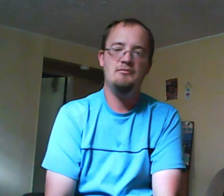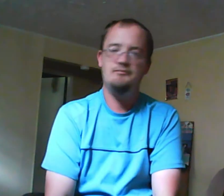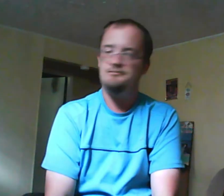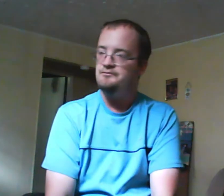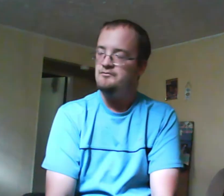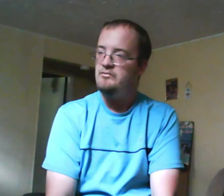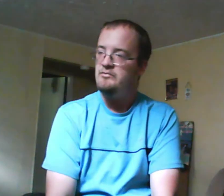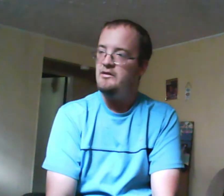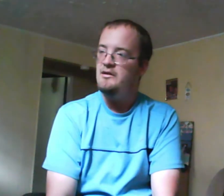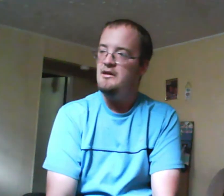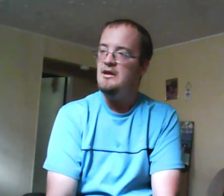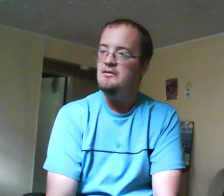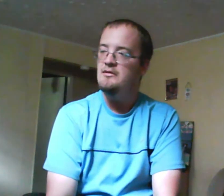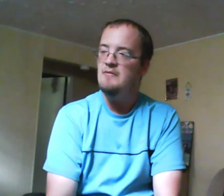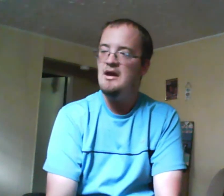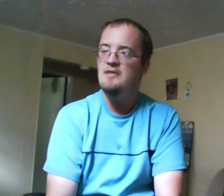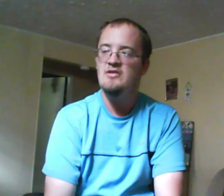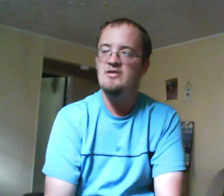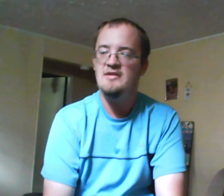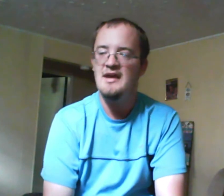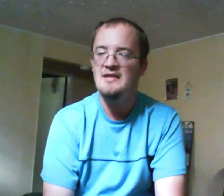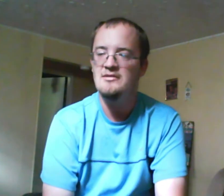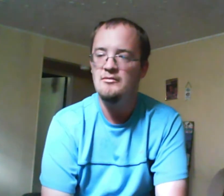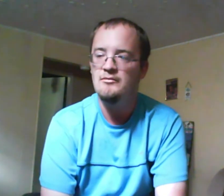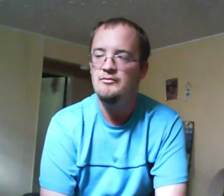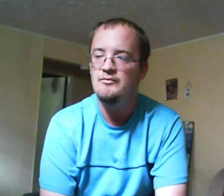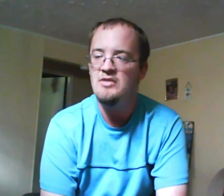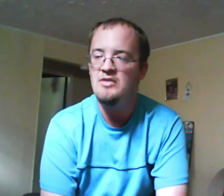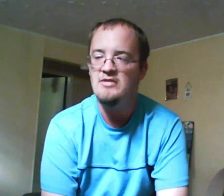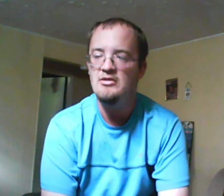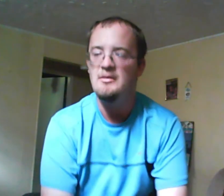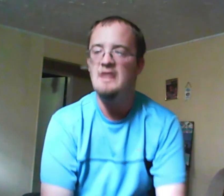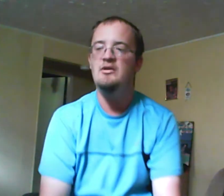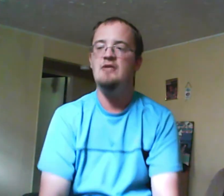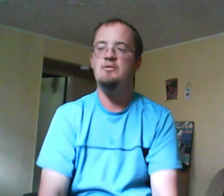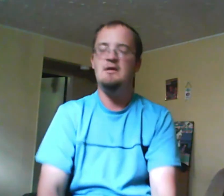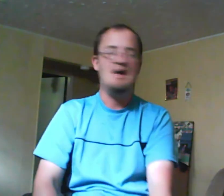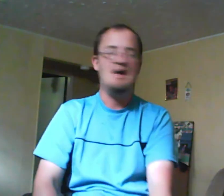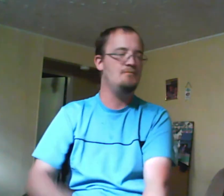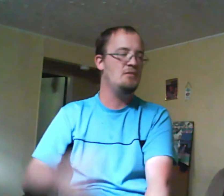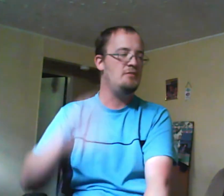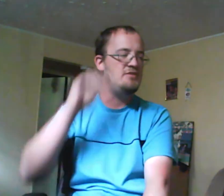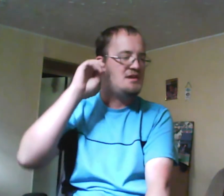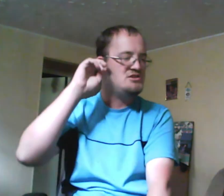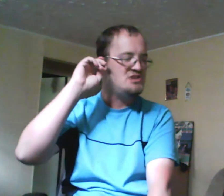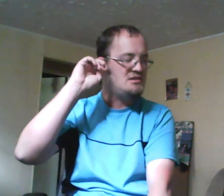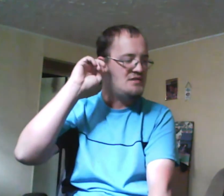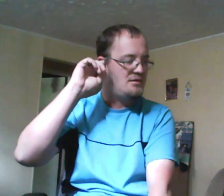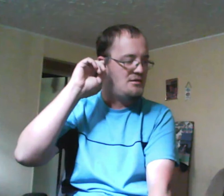so Maya wants to protect Miles because you know Miles will get hurt by his dad but then Miles decides